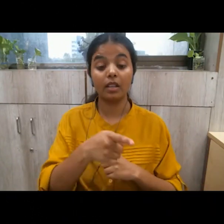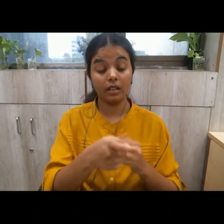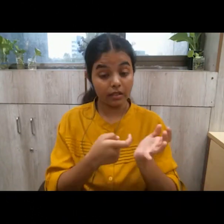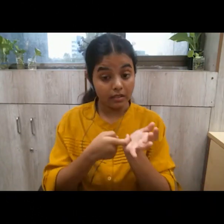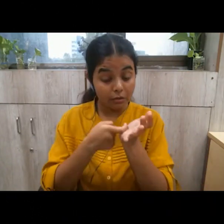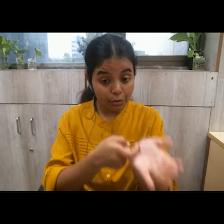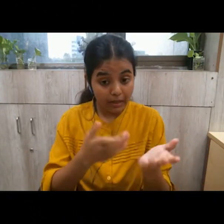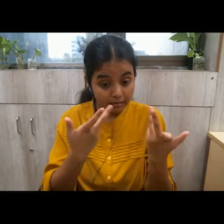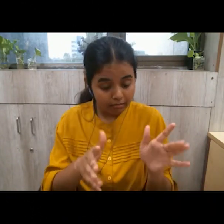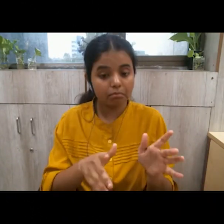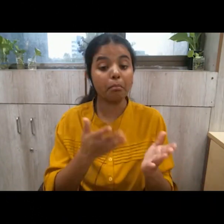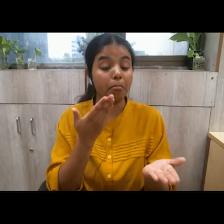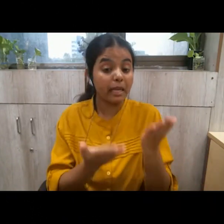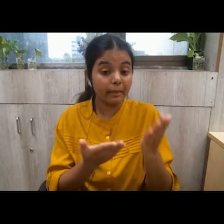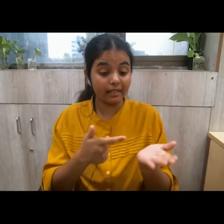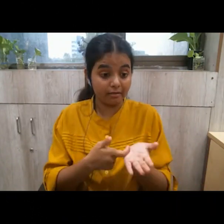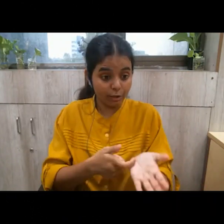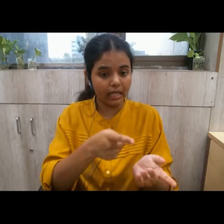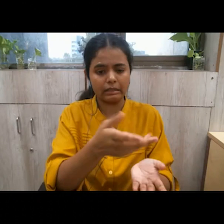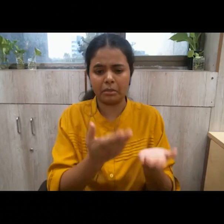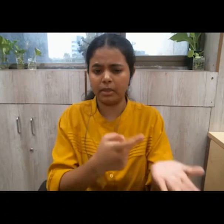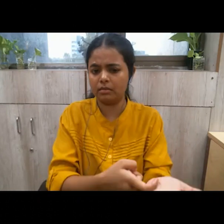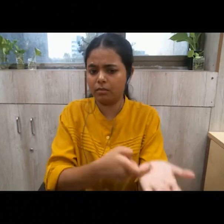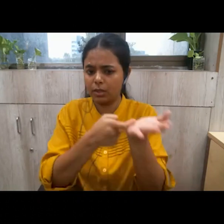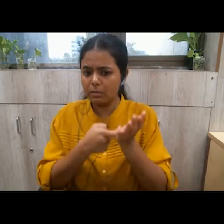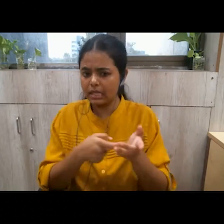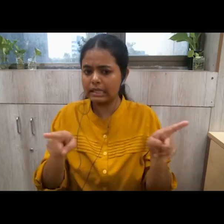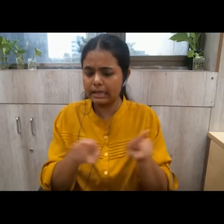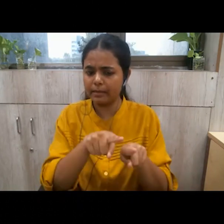that leaves us the possibility that he may accept it